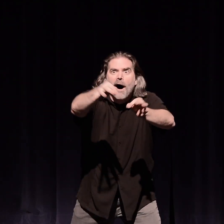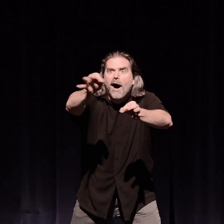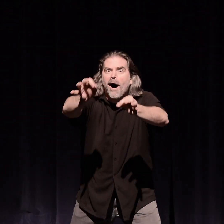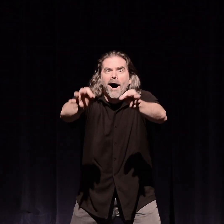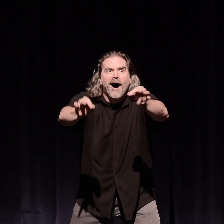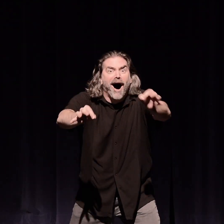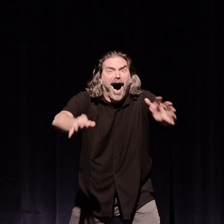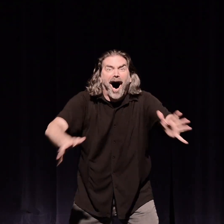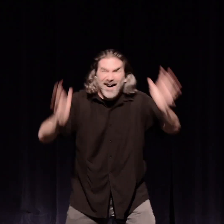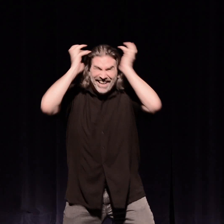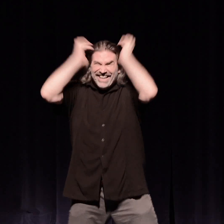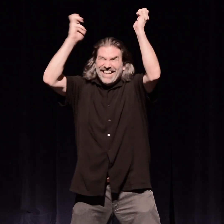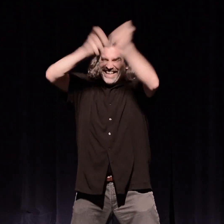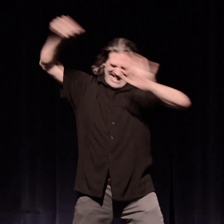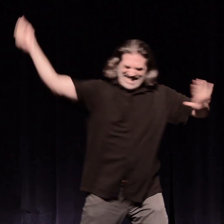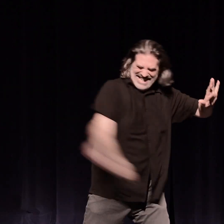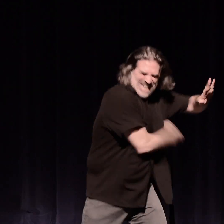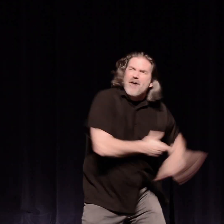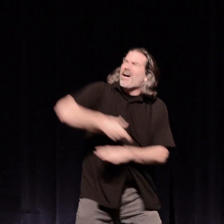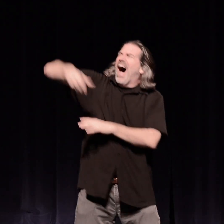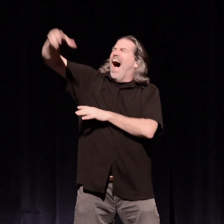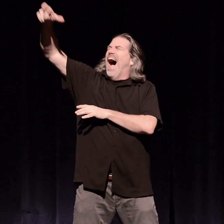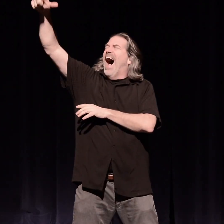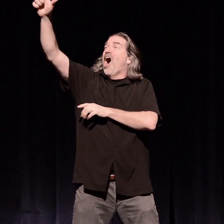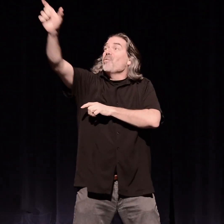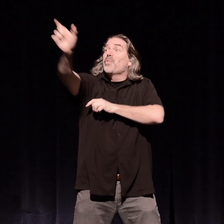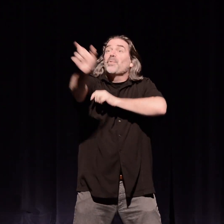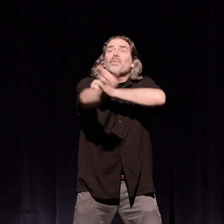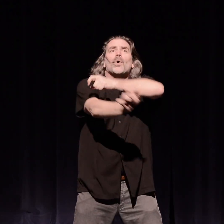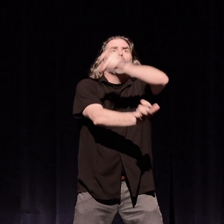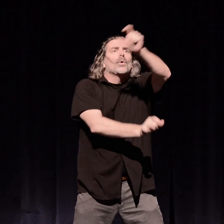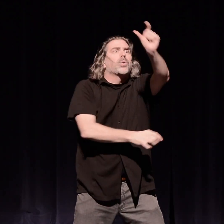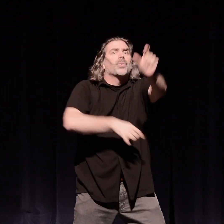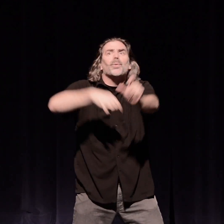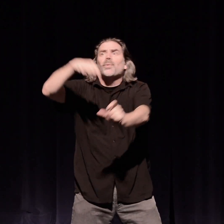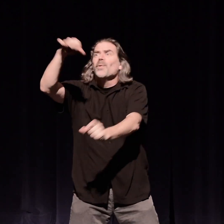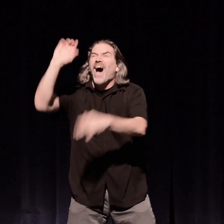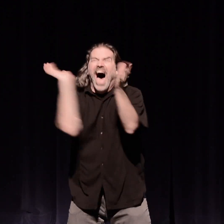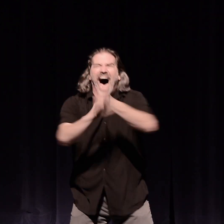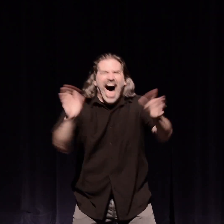and